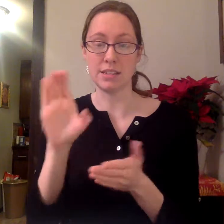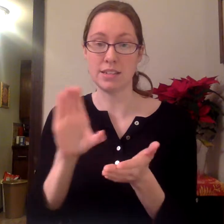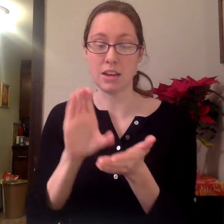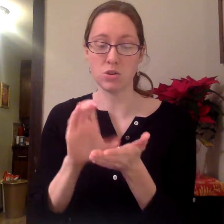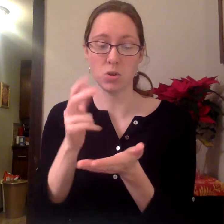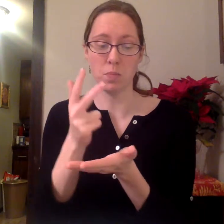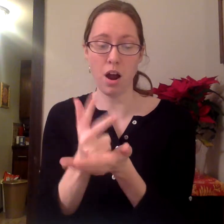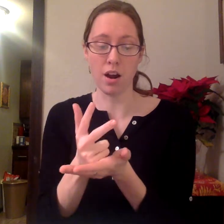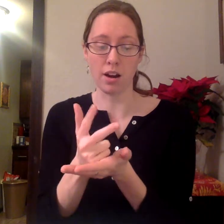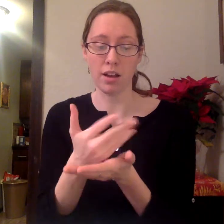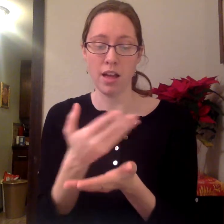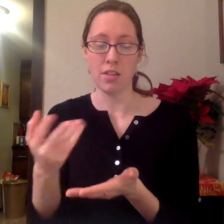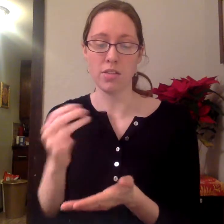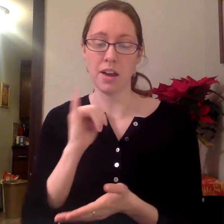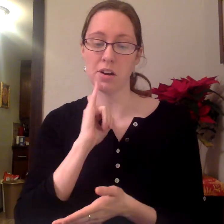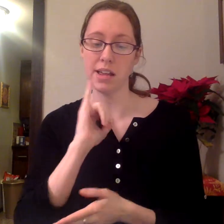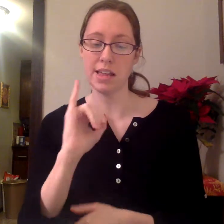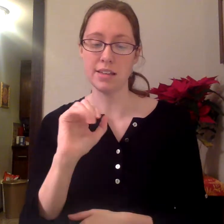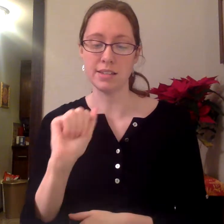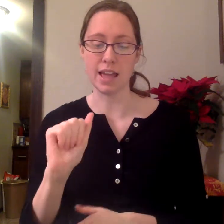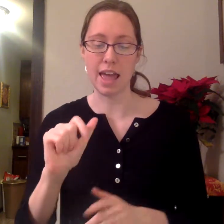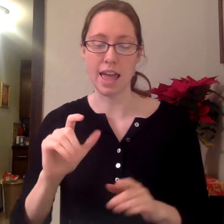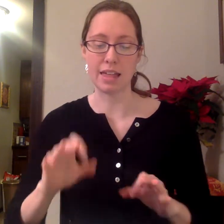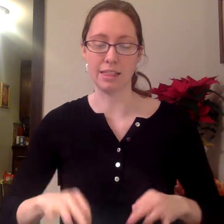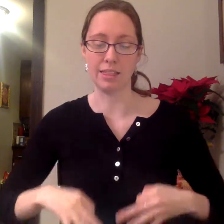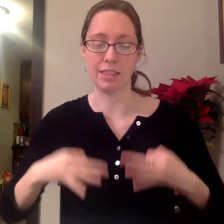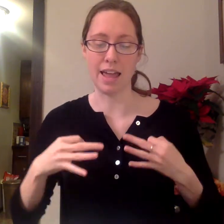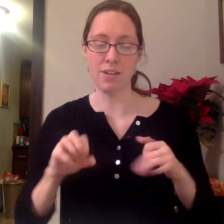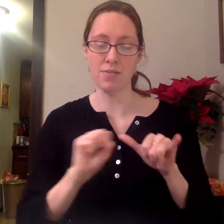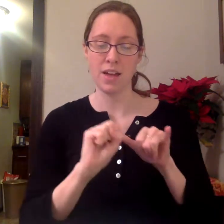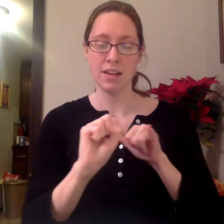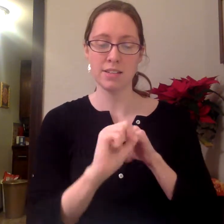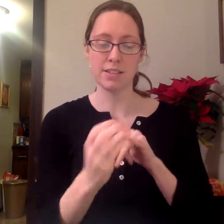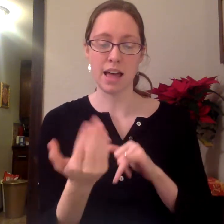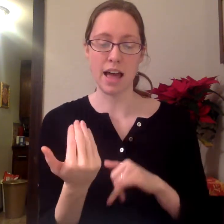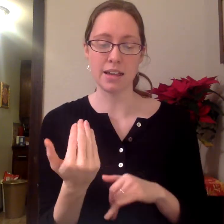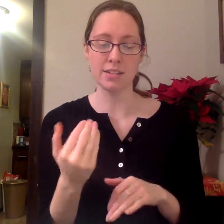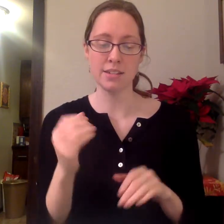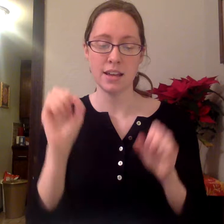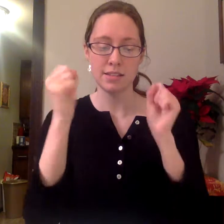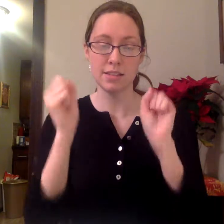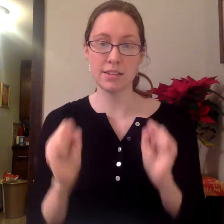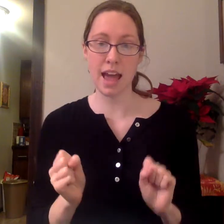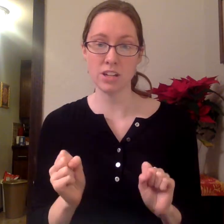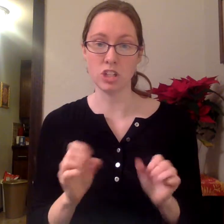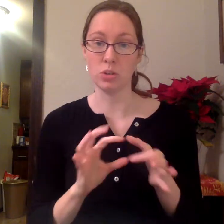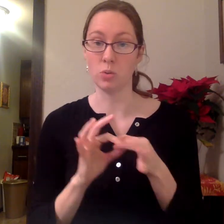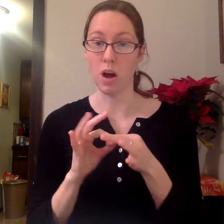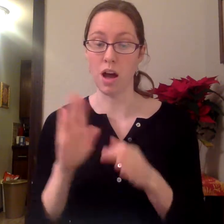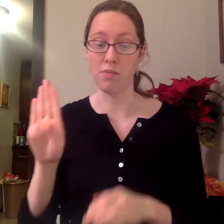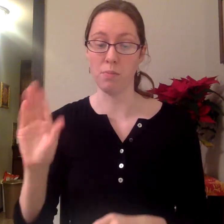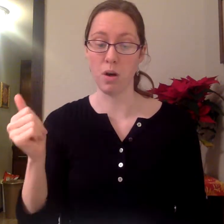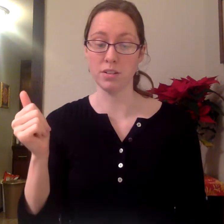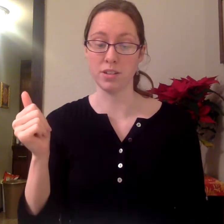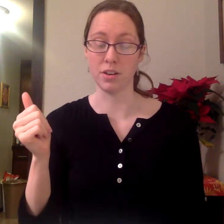Central Park, there is a life sized statue of Balto.